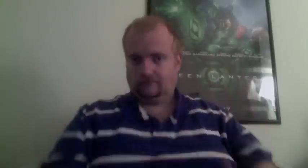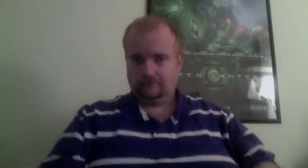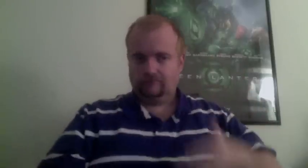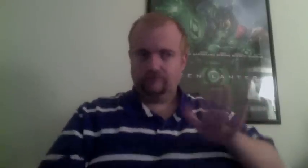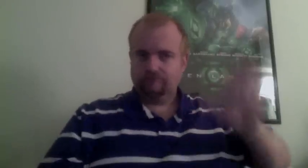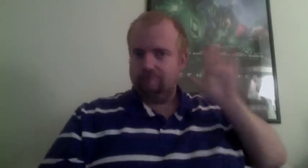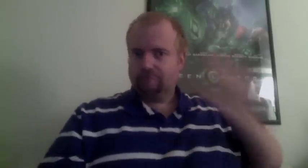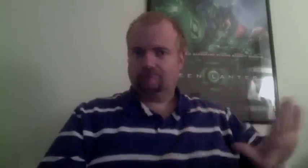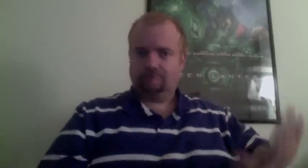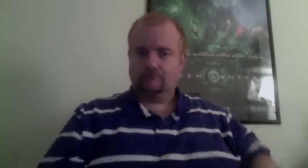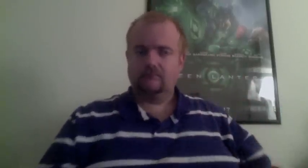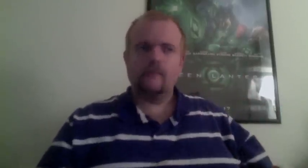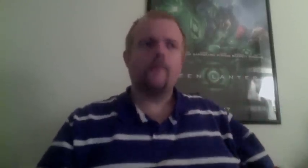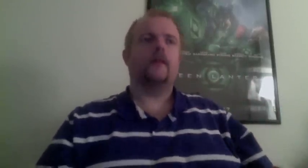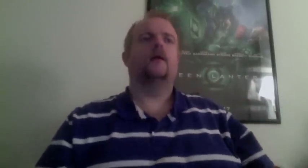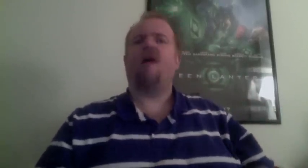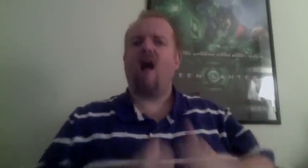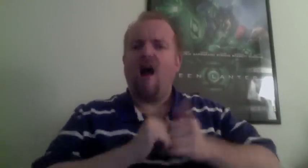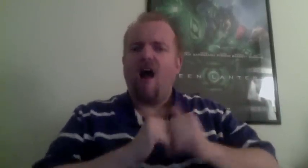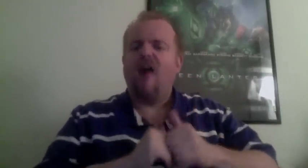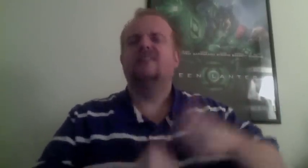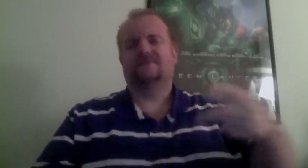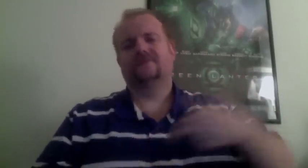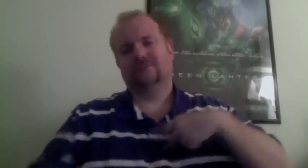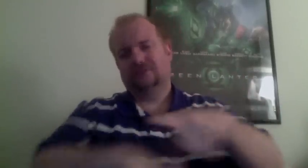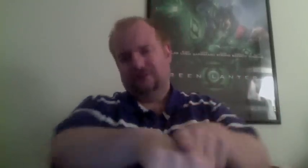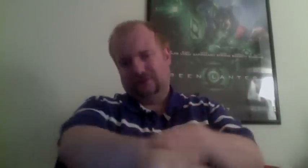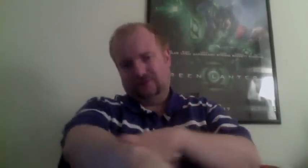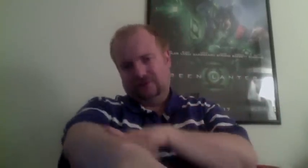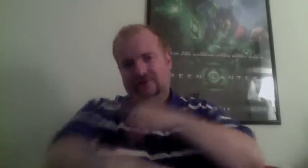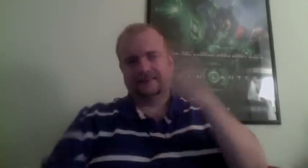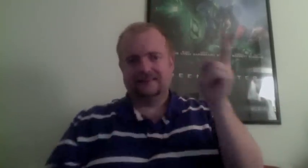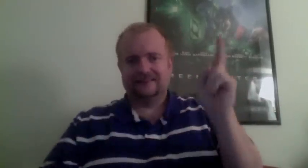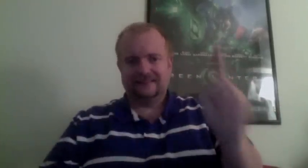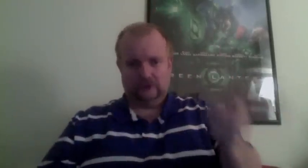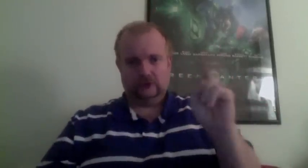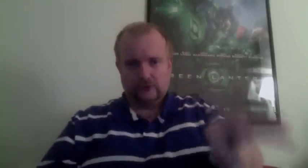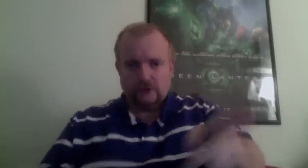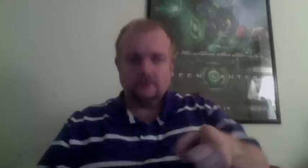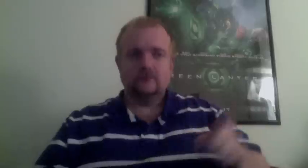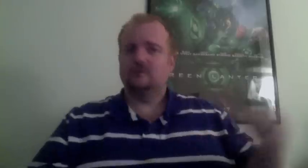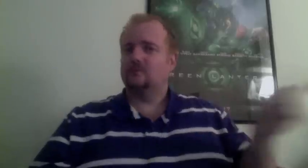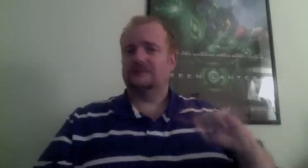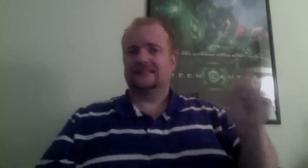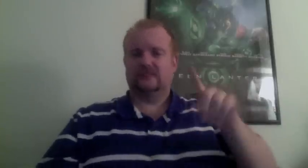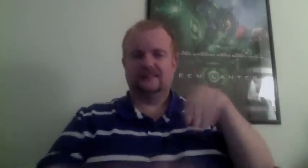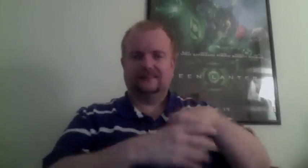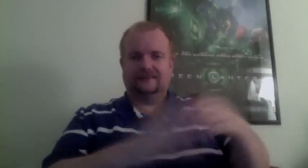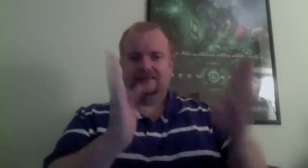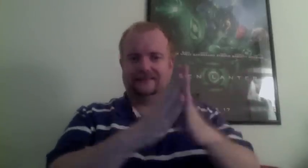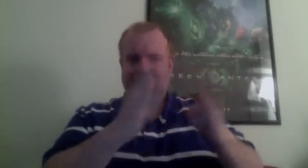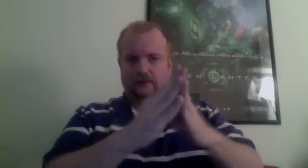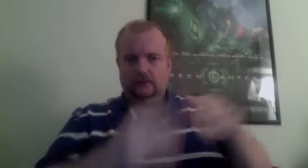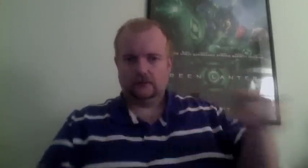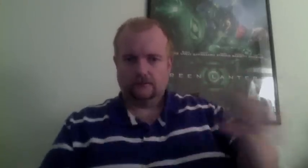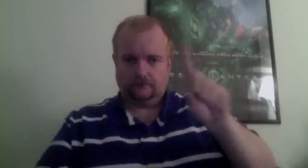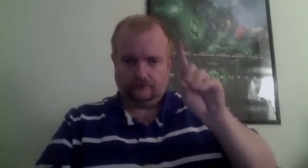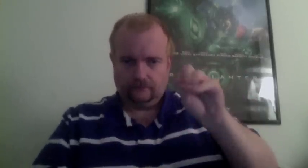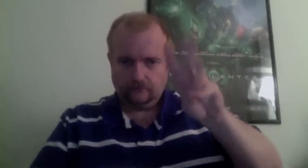perfect results every time. And here's something to get egg-cited about. We'll send you a second complete Eggie system. Just pay separate